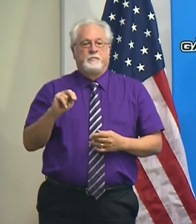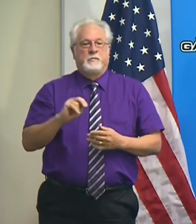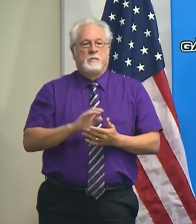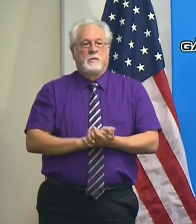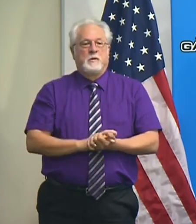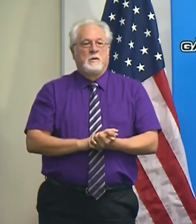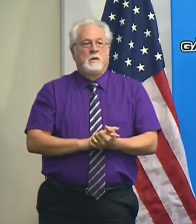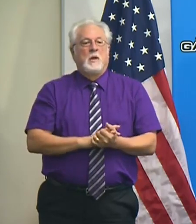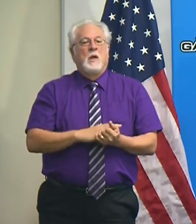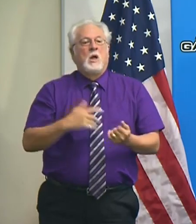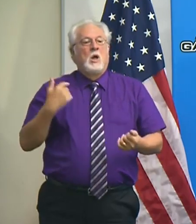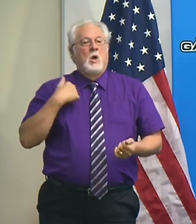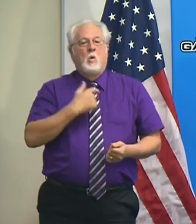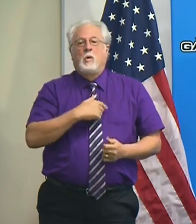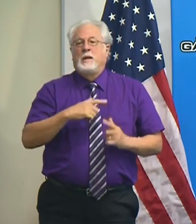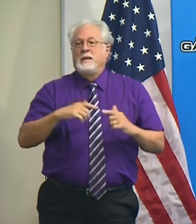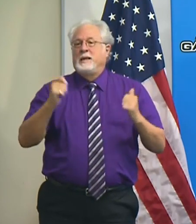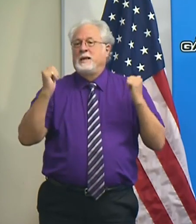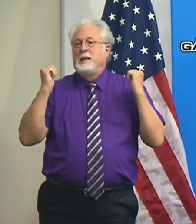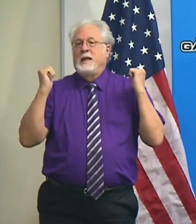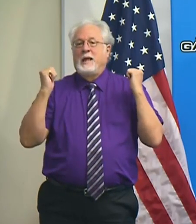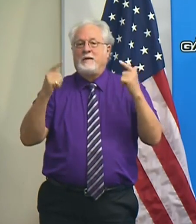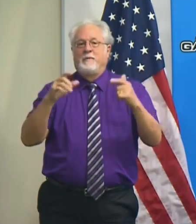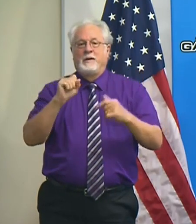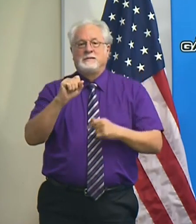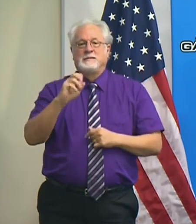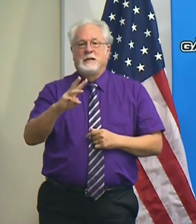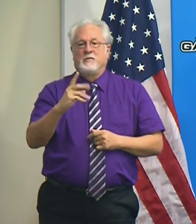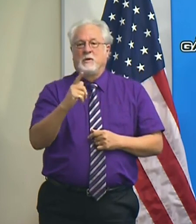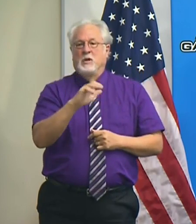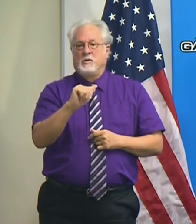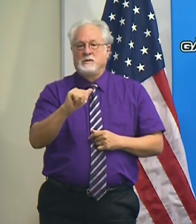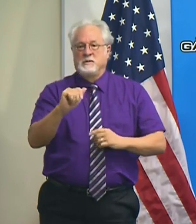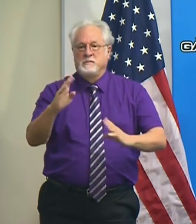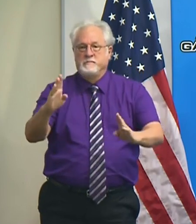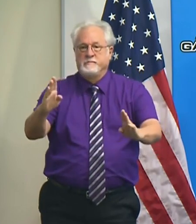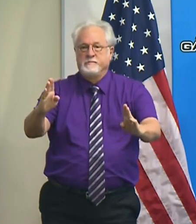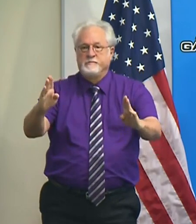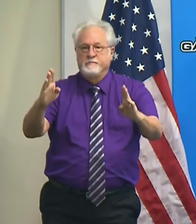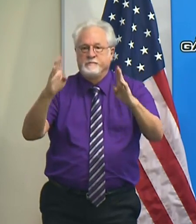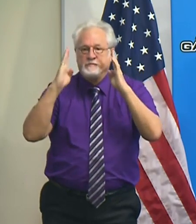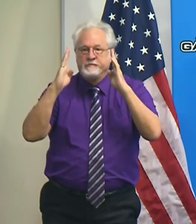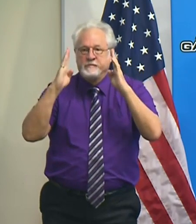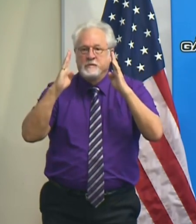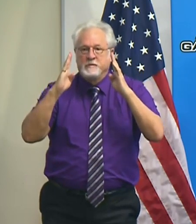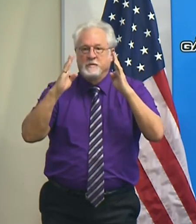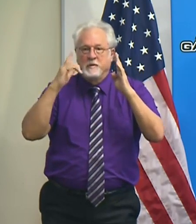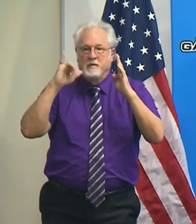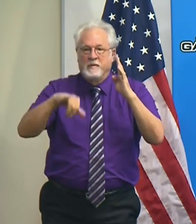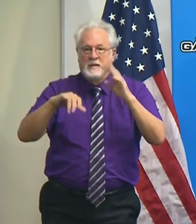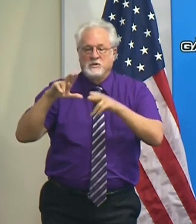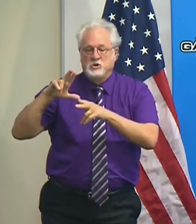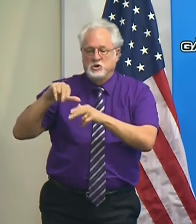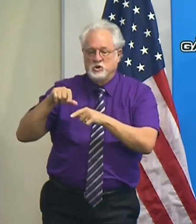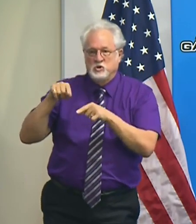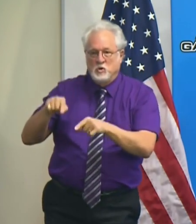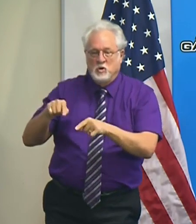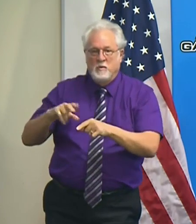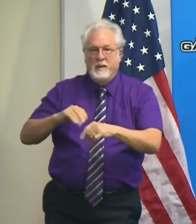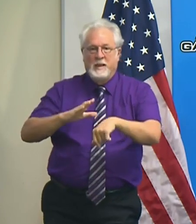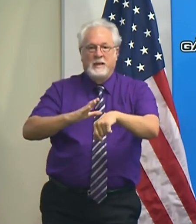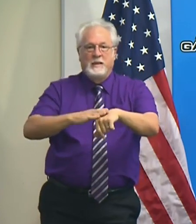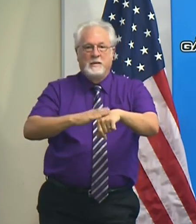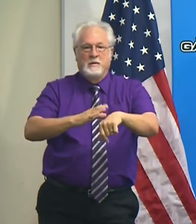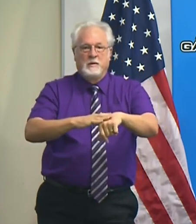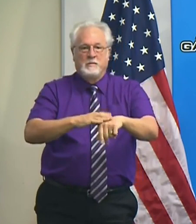Uh, we need everyone in southwest Louisiana paying very, very close attention to this storm and heating the warnings